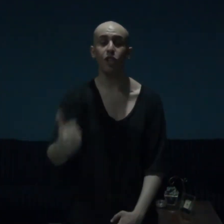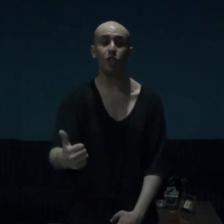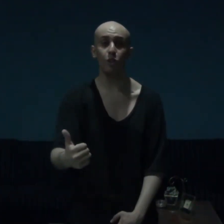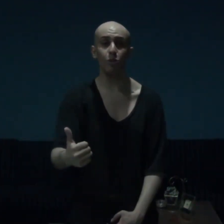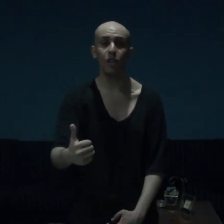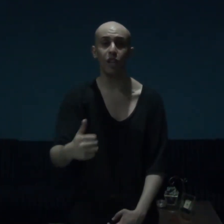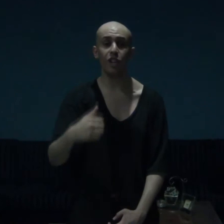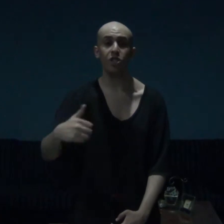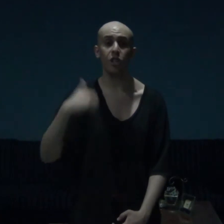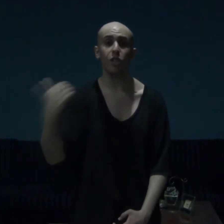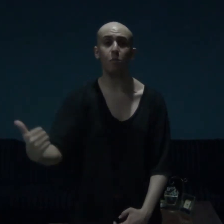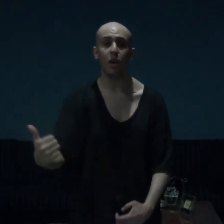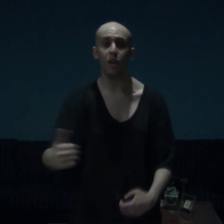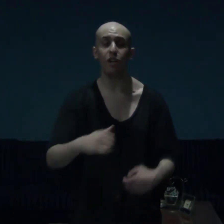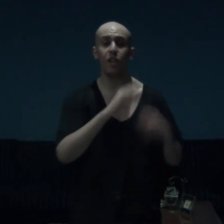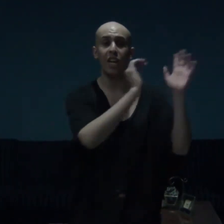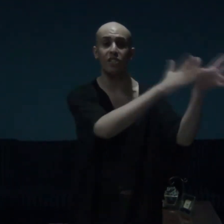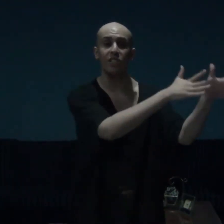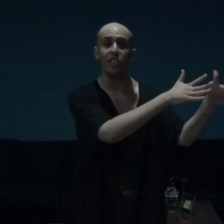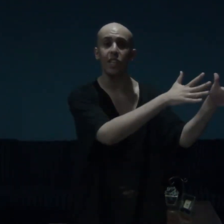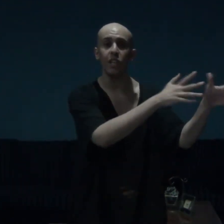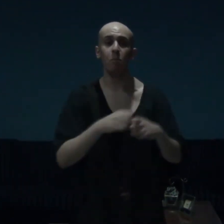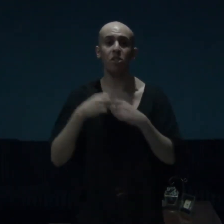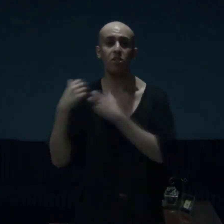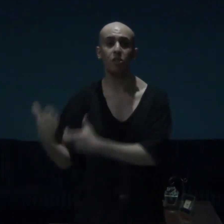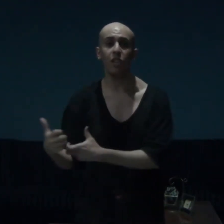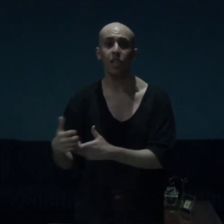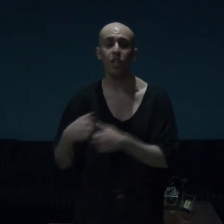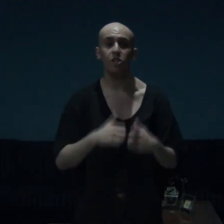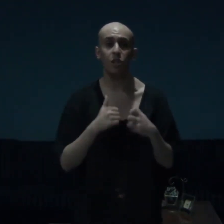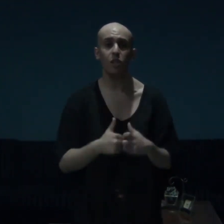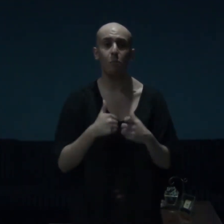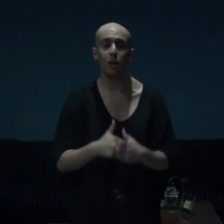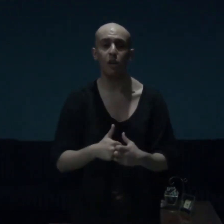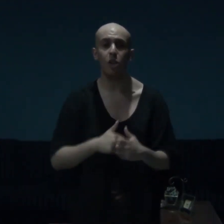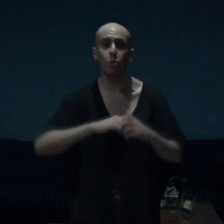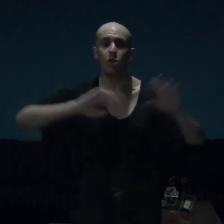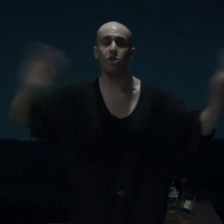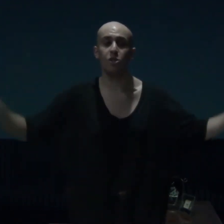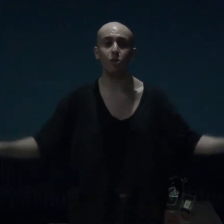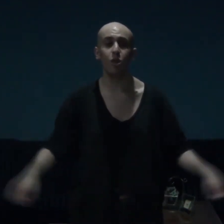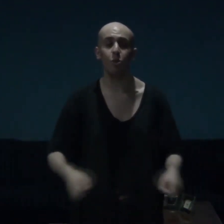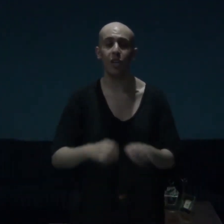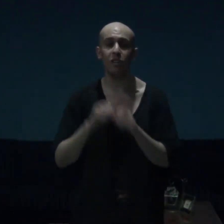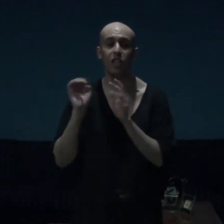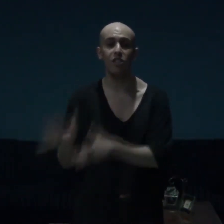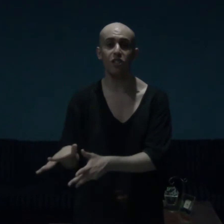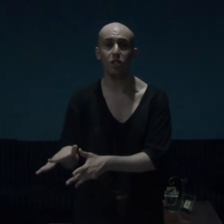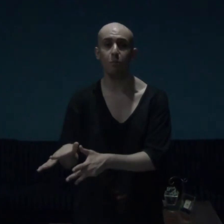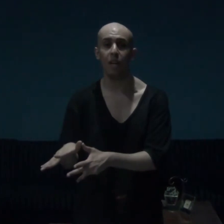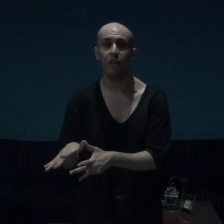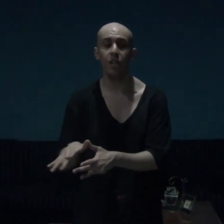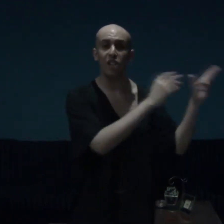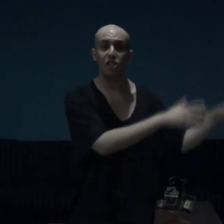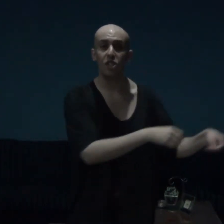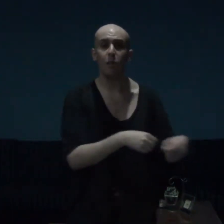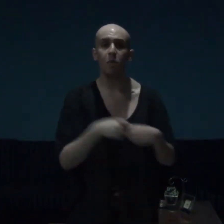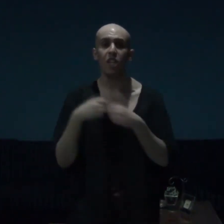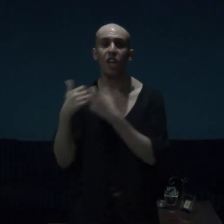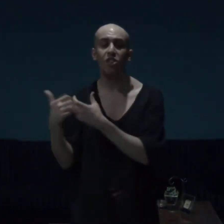including, Sonny Pong, as Lee, Mr. Lee, Sonny Pong, was so great, and this man, as scummy, and